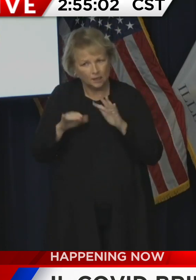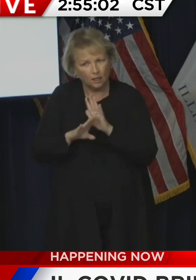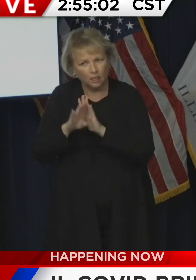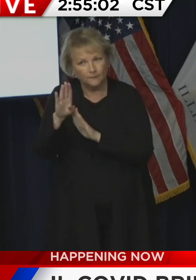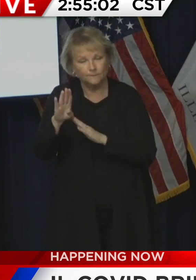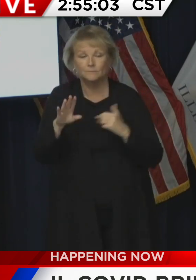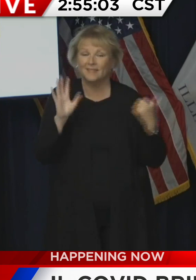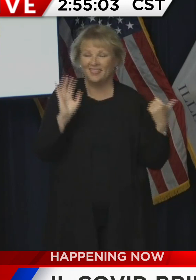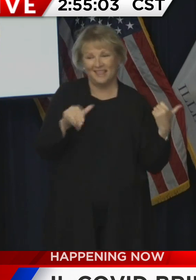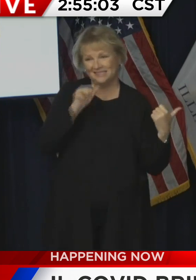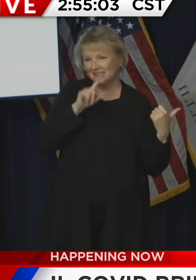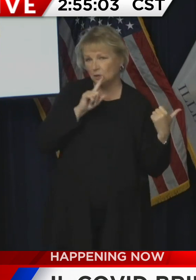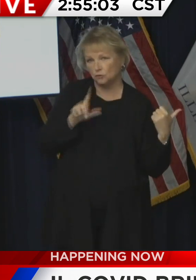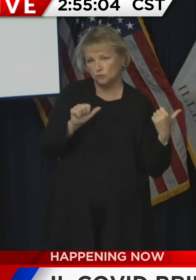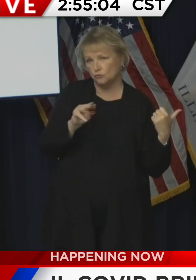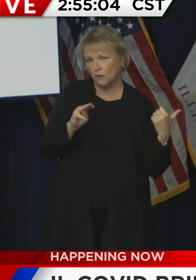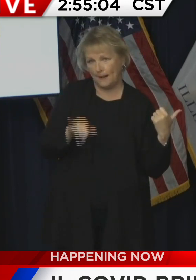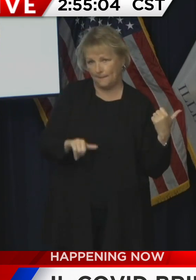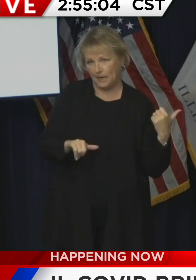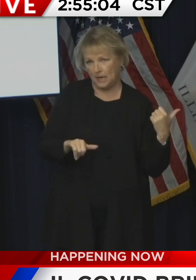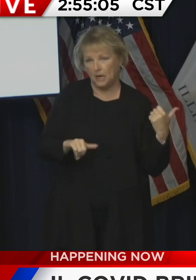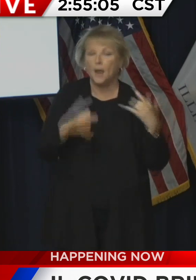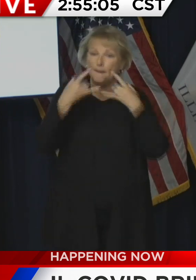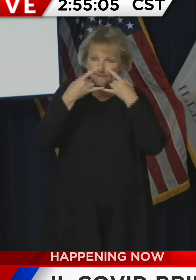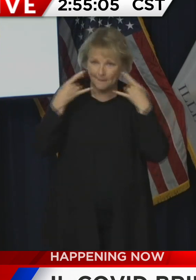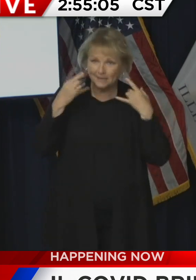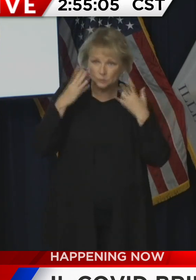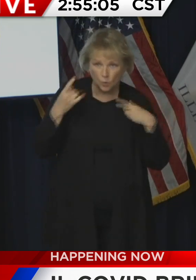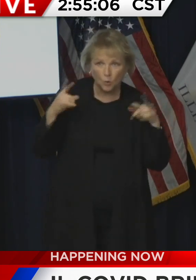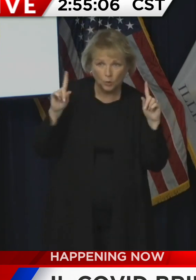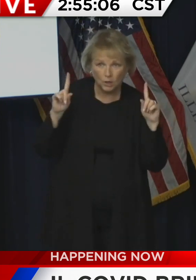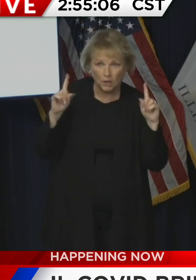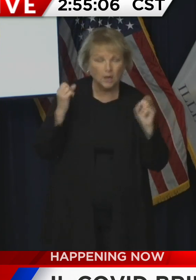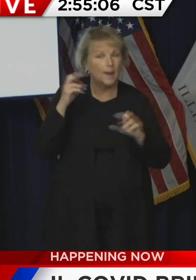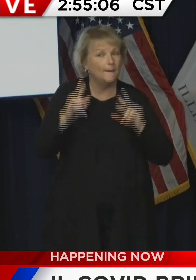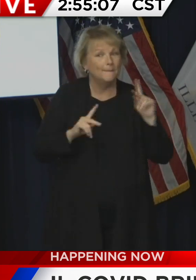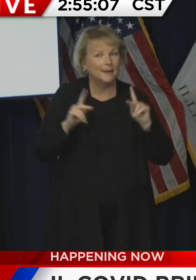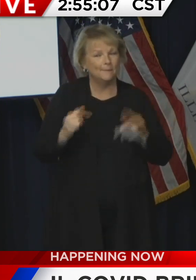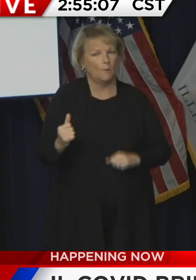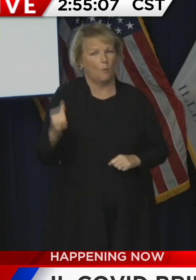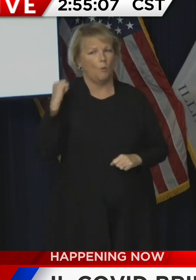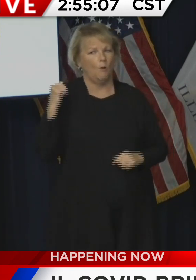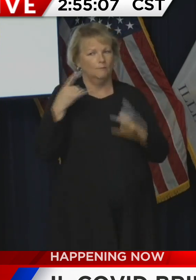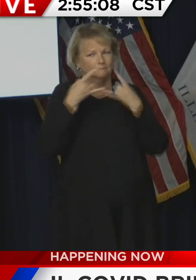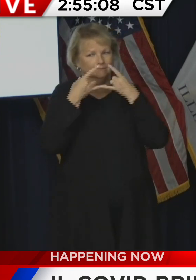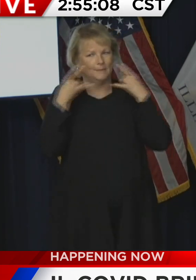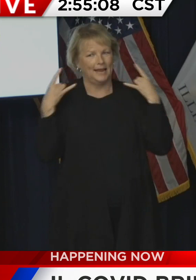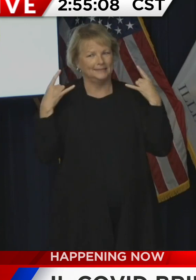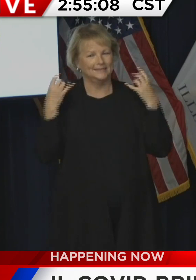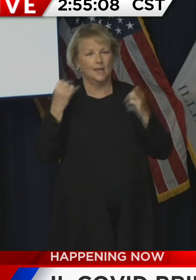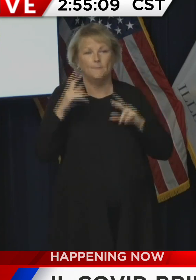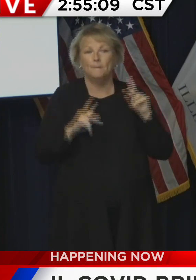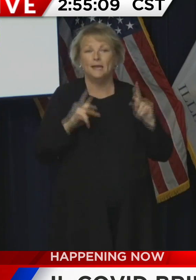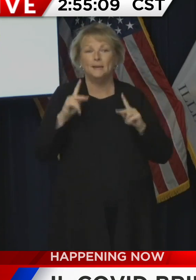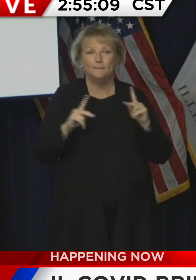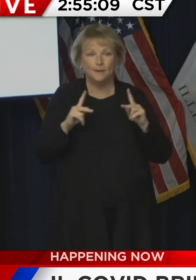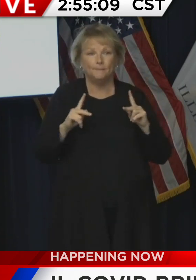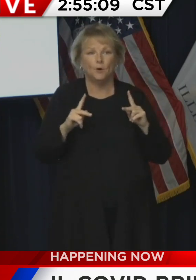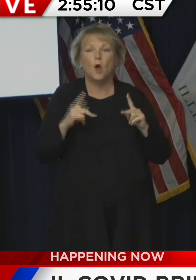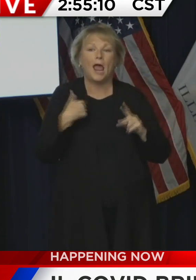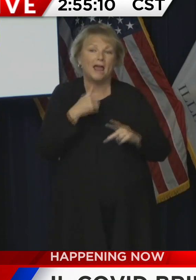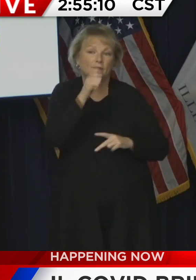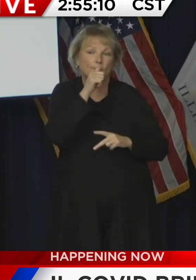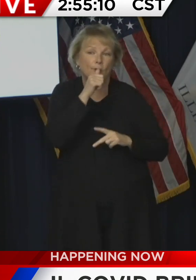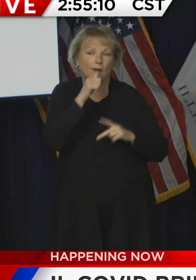That's not true, Amy. Masks work. There are a lot of people not wearing their masks. And a lot of people who are having private